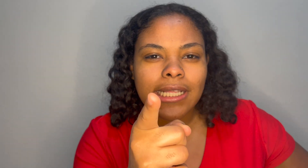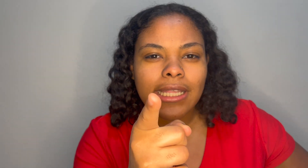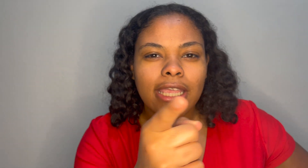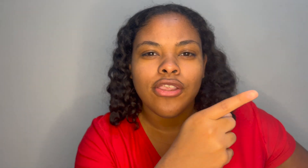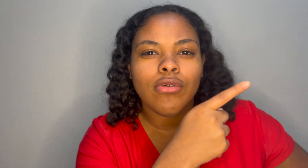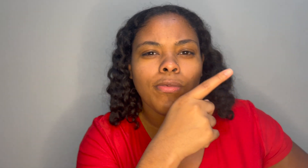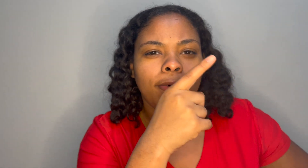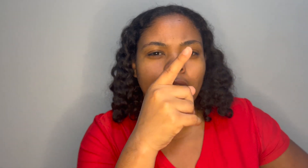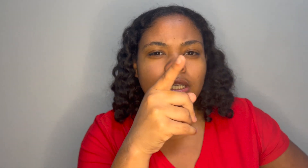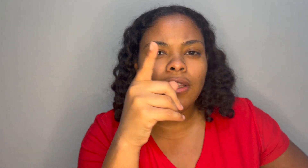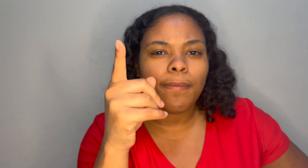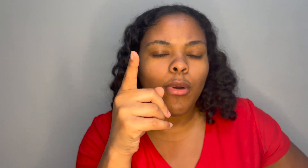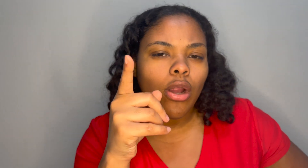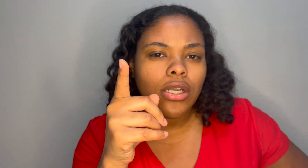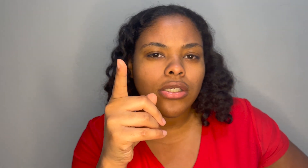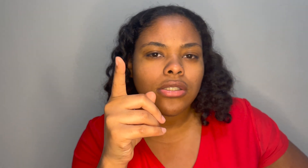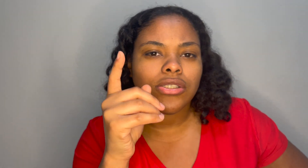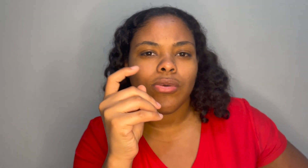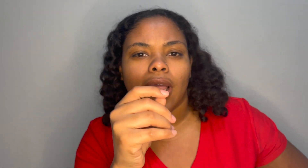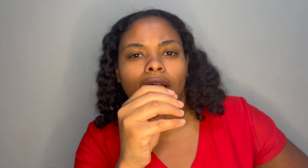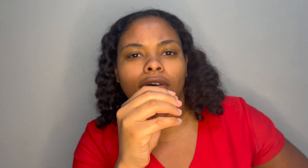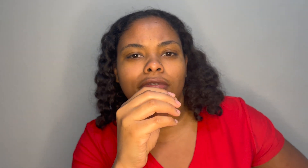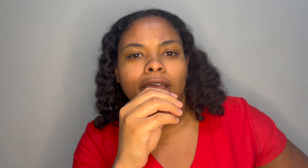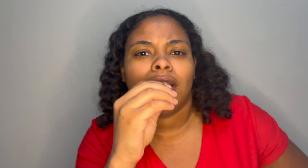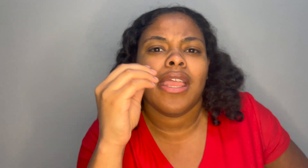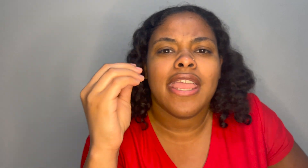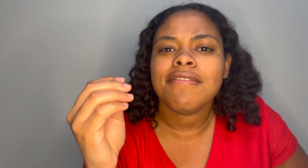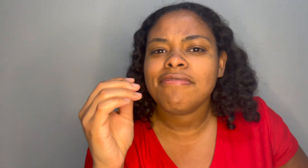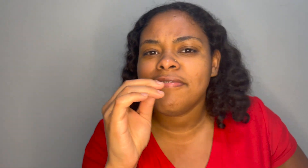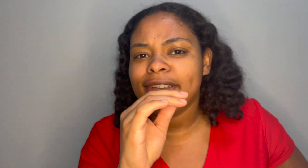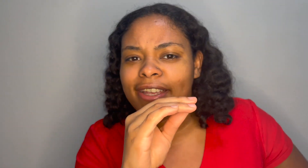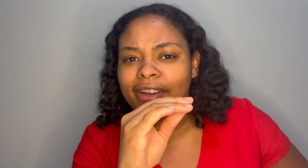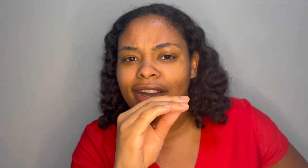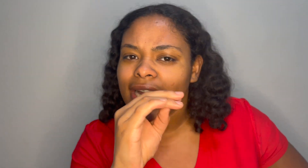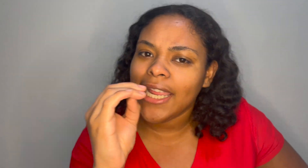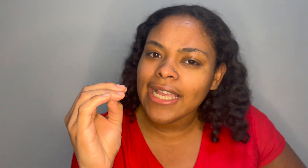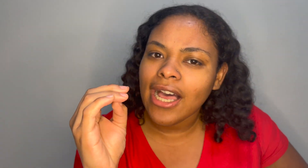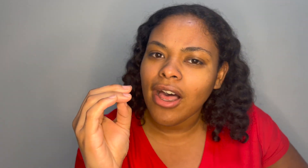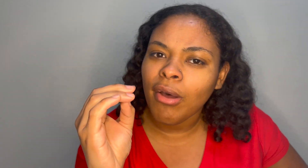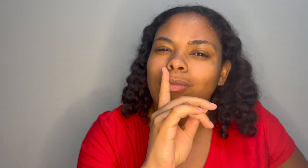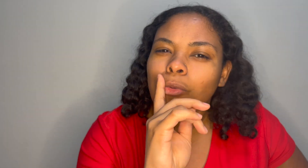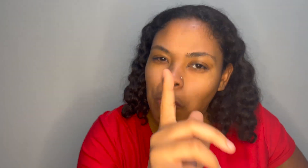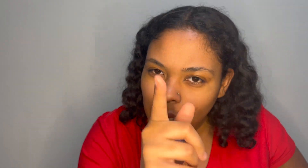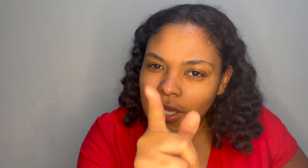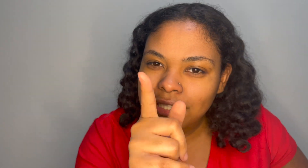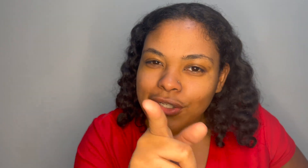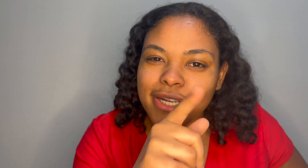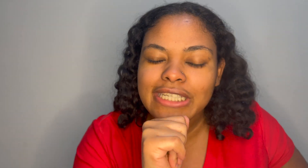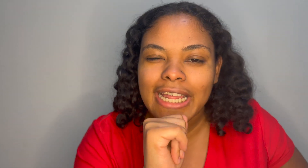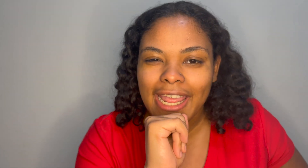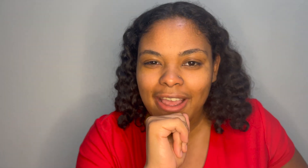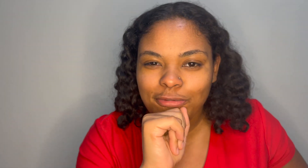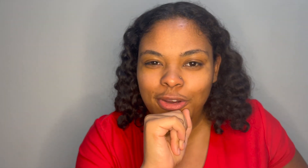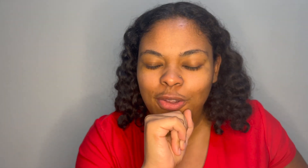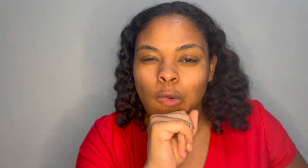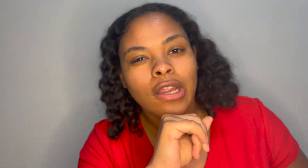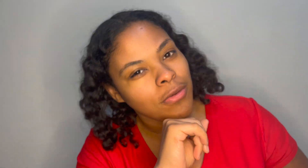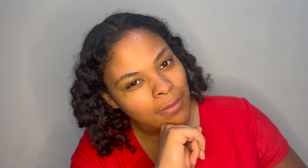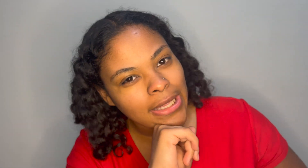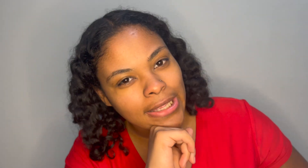like you want your partner to have an eight figure income well here's the question i have for you are you making